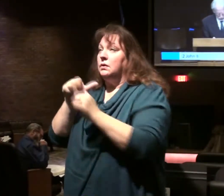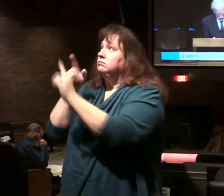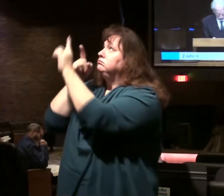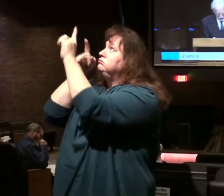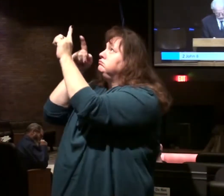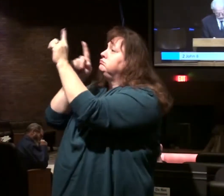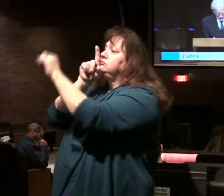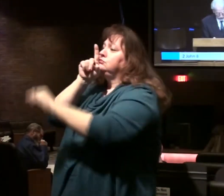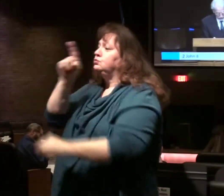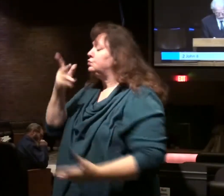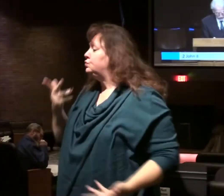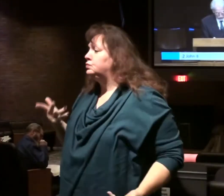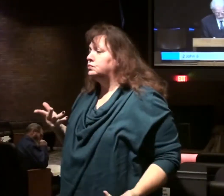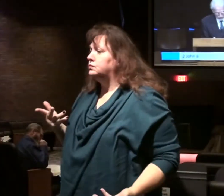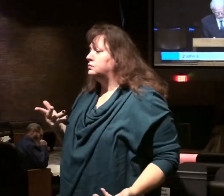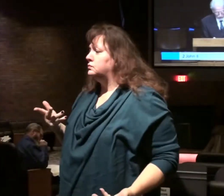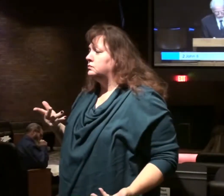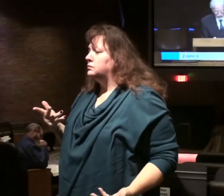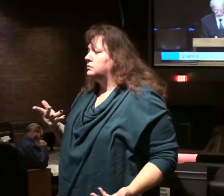true,